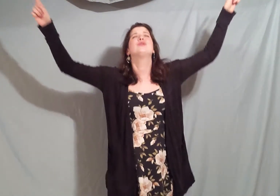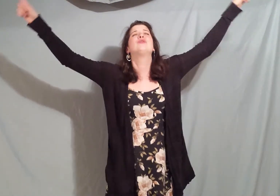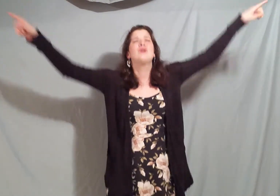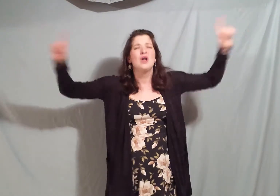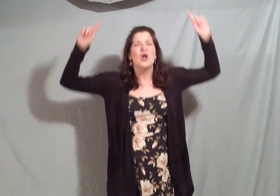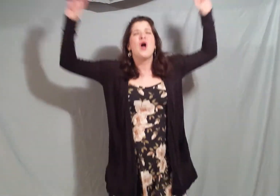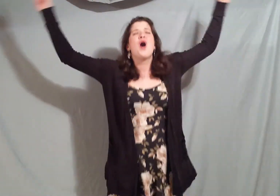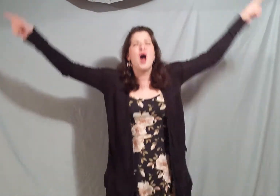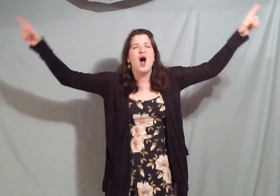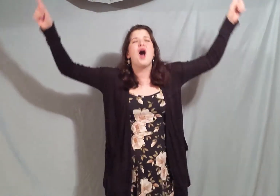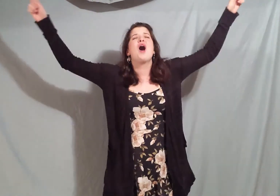Oh,